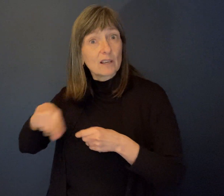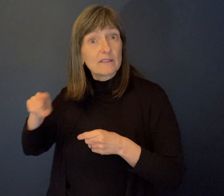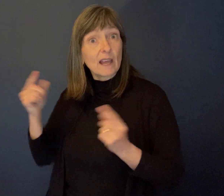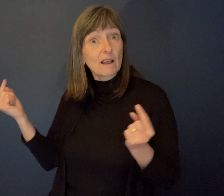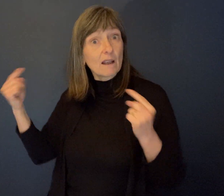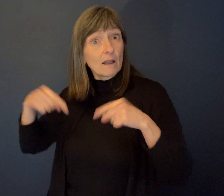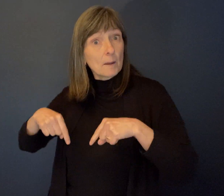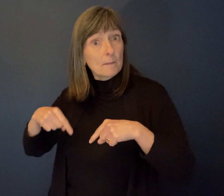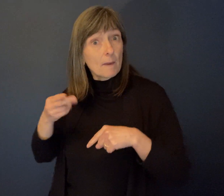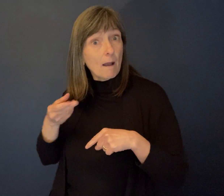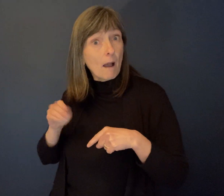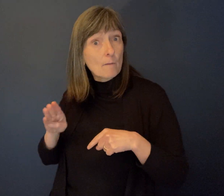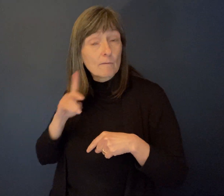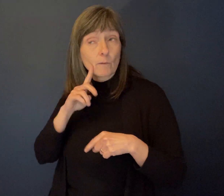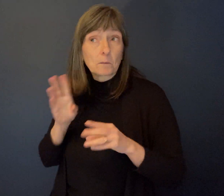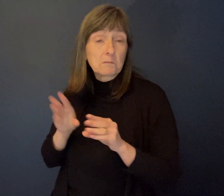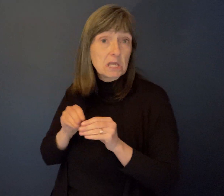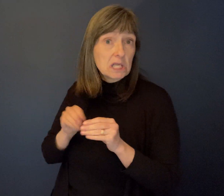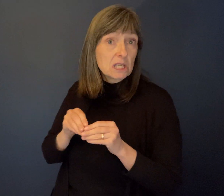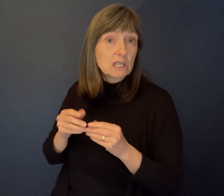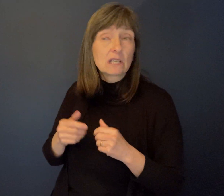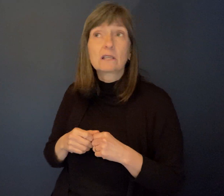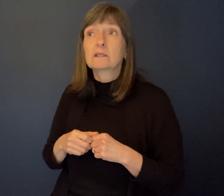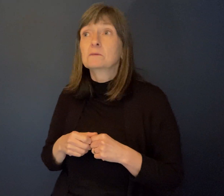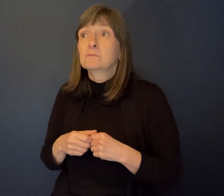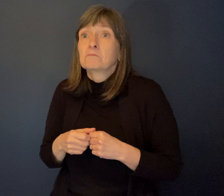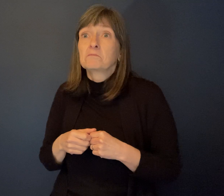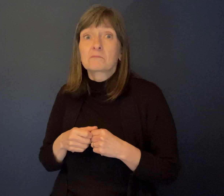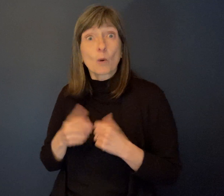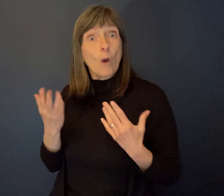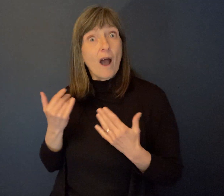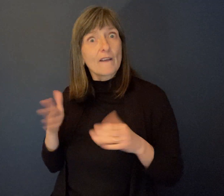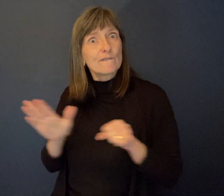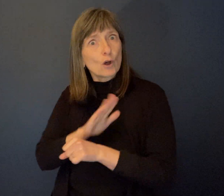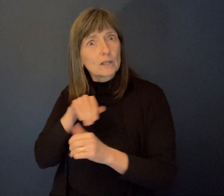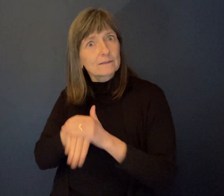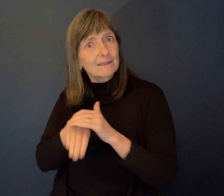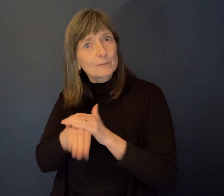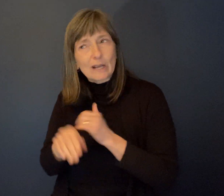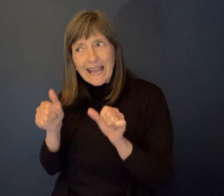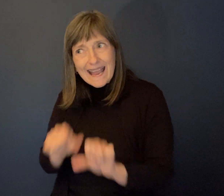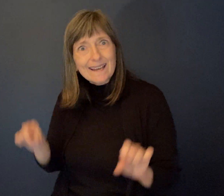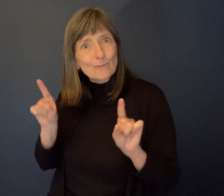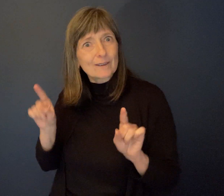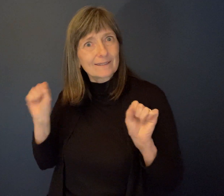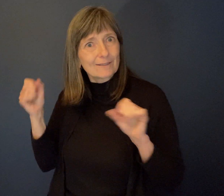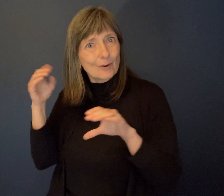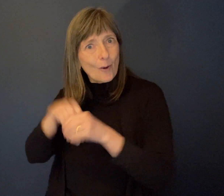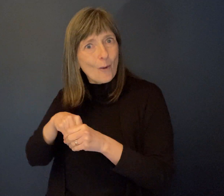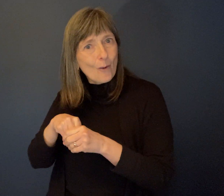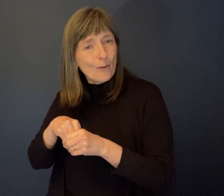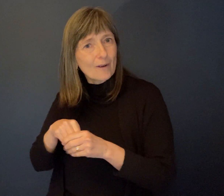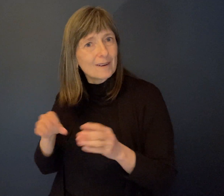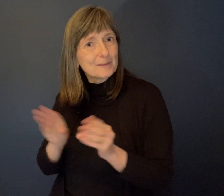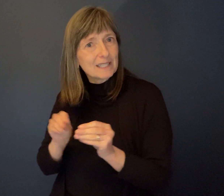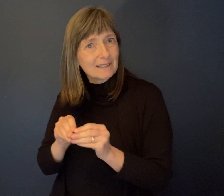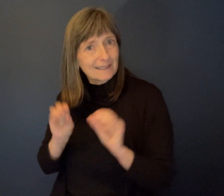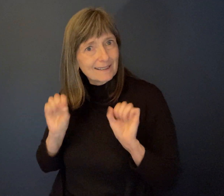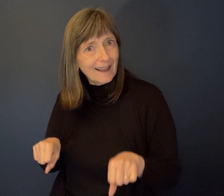together for meetings to come to, uh, because it was accessible, people could, could come and have those meetings and, and, uh,